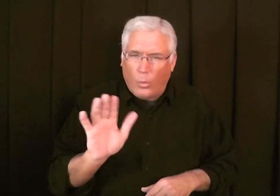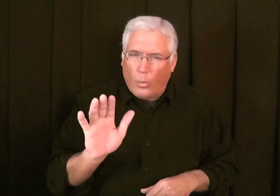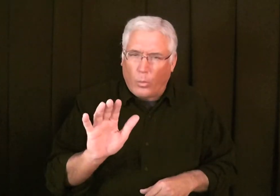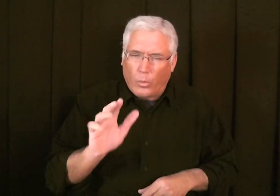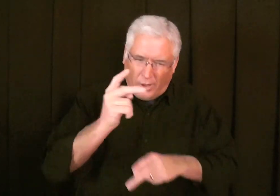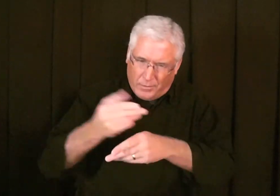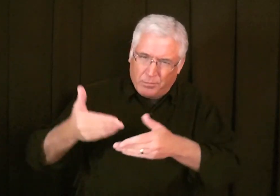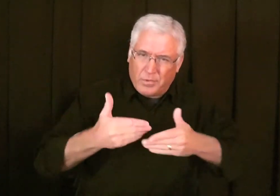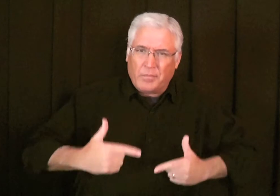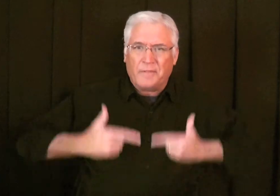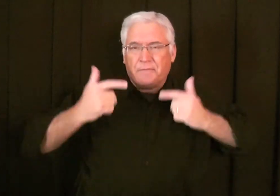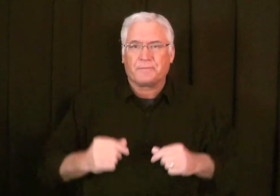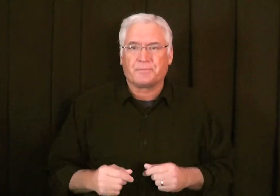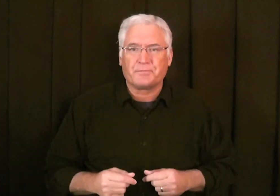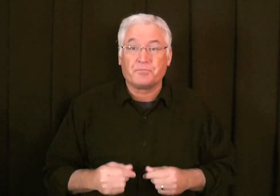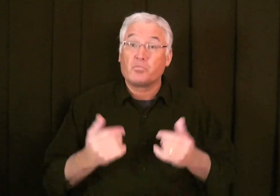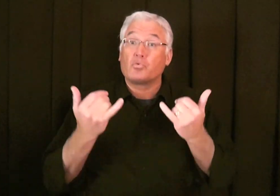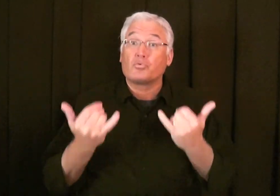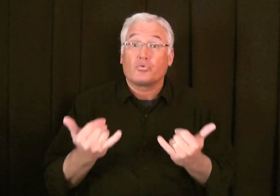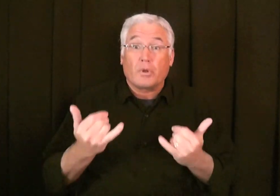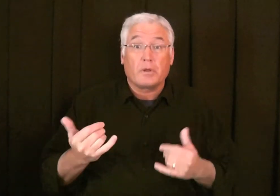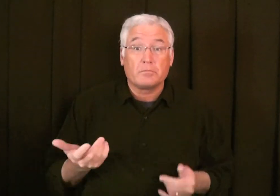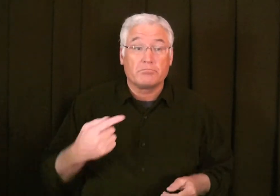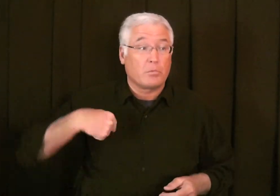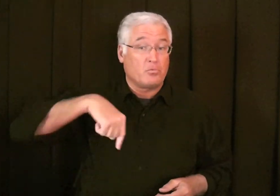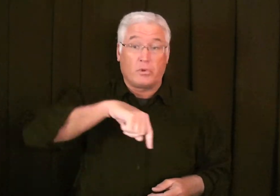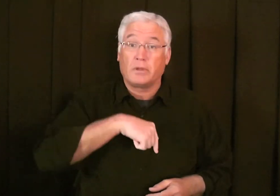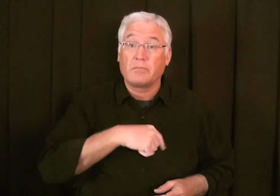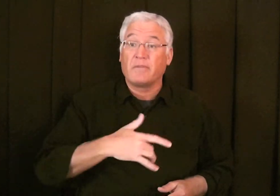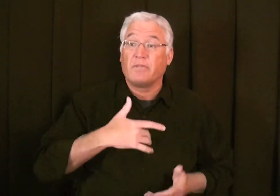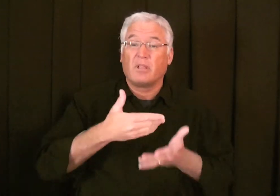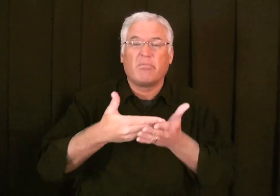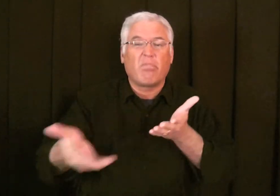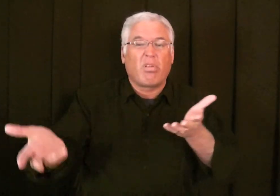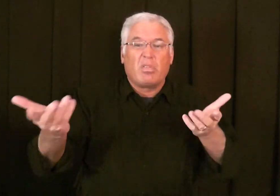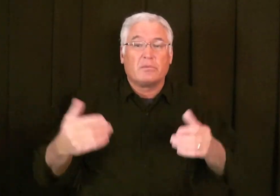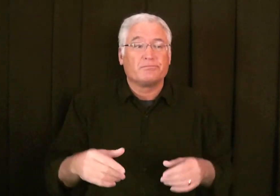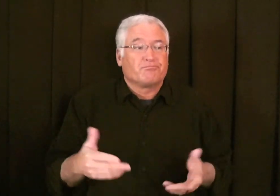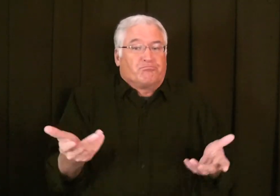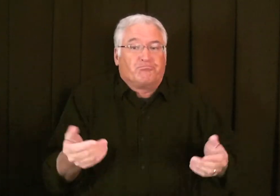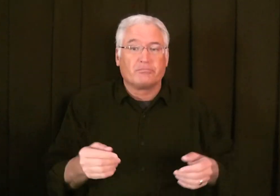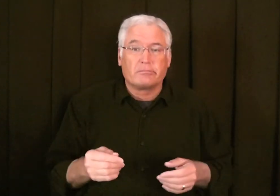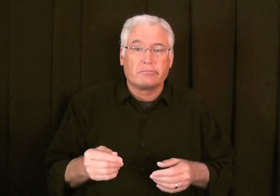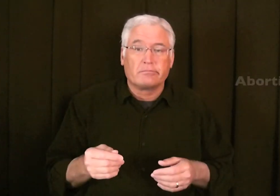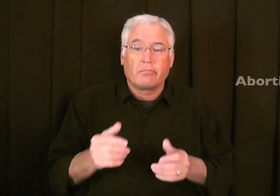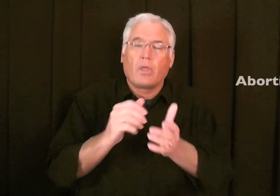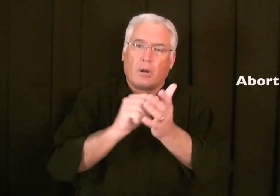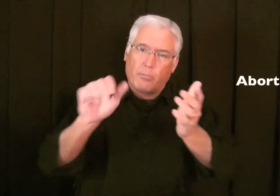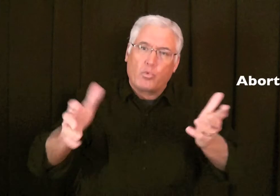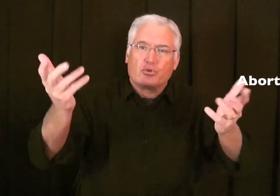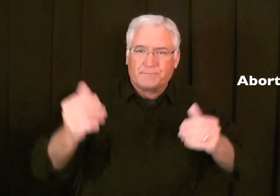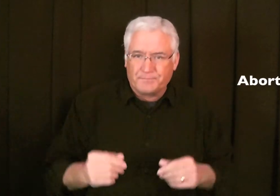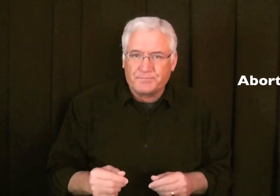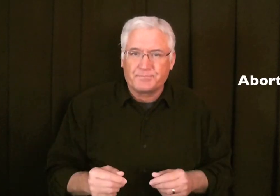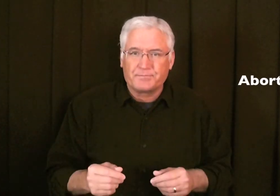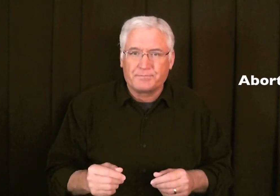them, just let them die. No, it was important to keep them alive. And now, there's many people who, they just don't care. Talking about